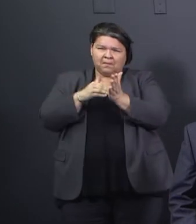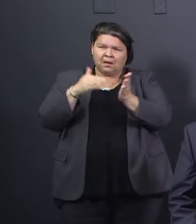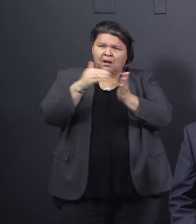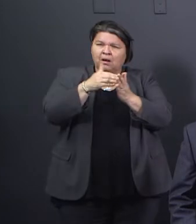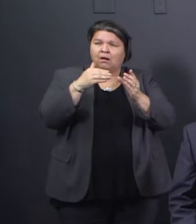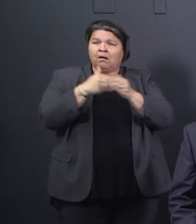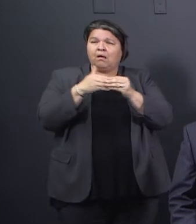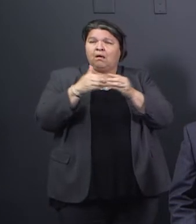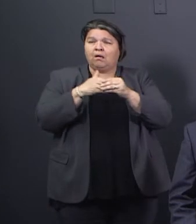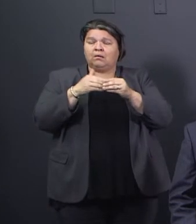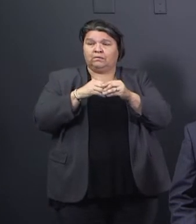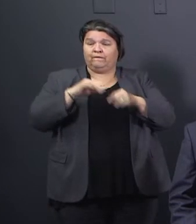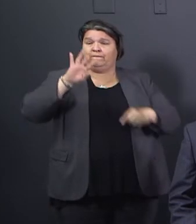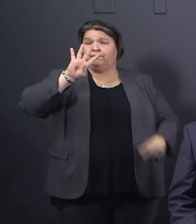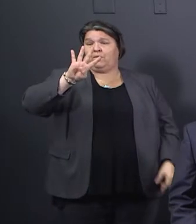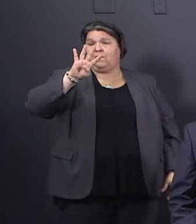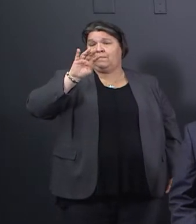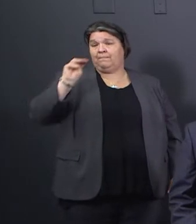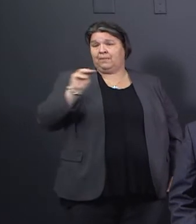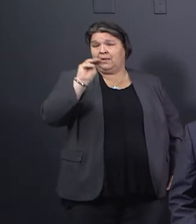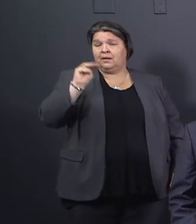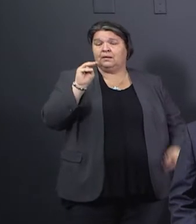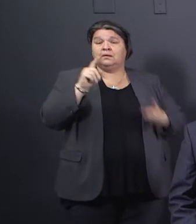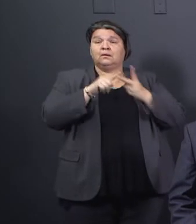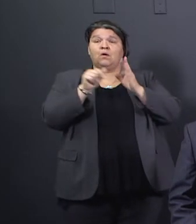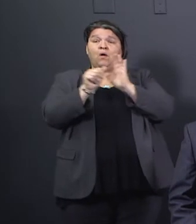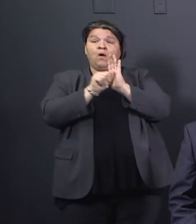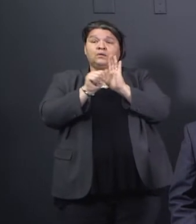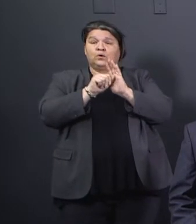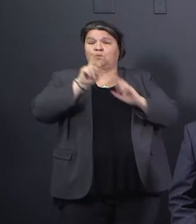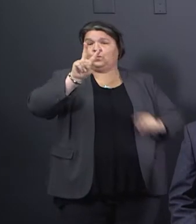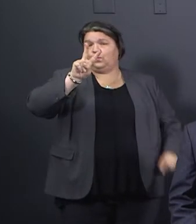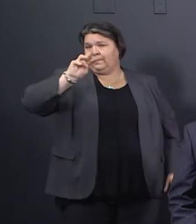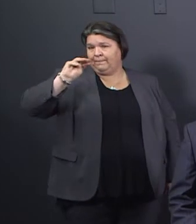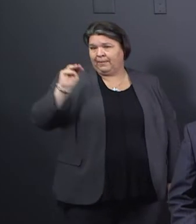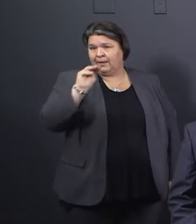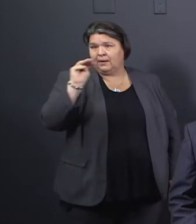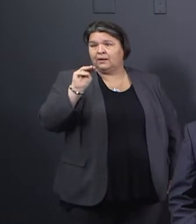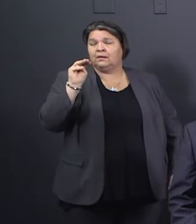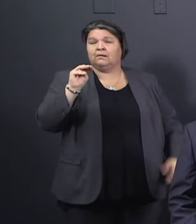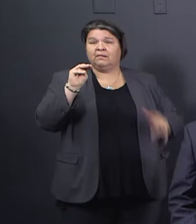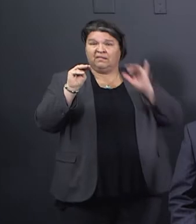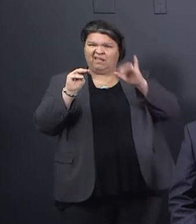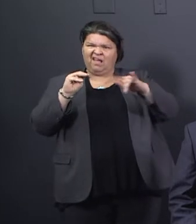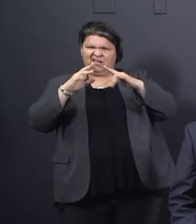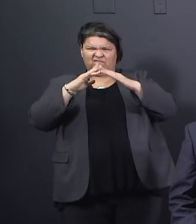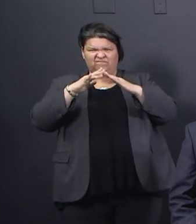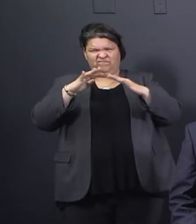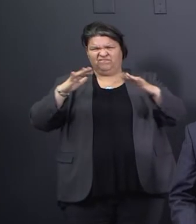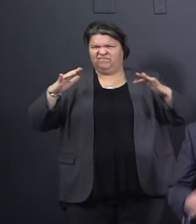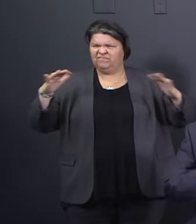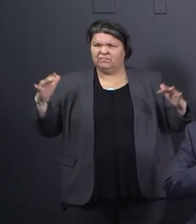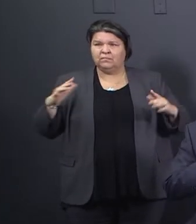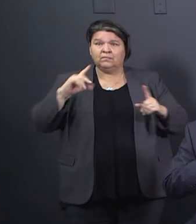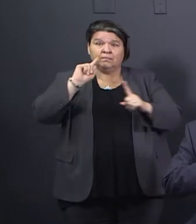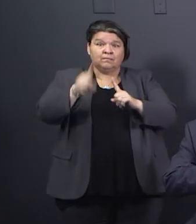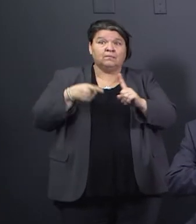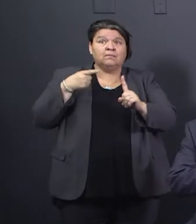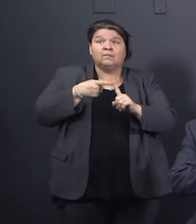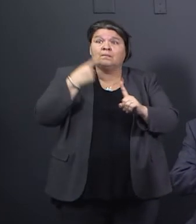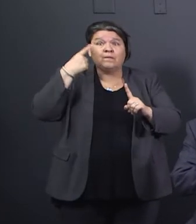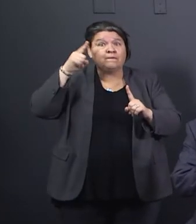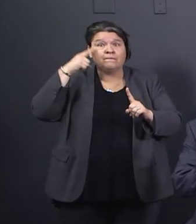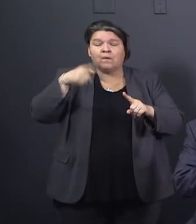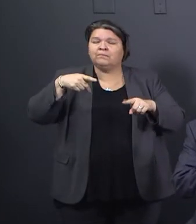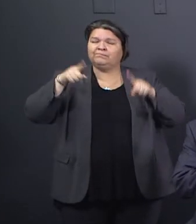grants can be used to fight COVID-19. Everything from public testing, providing the infamous PPE